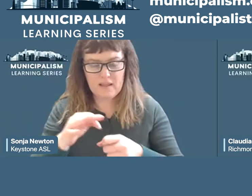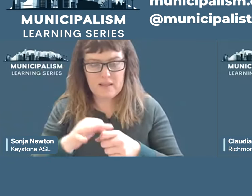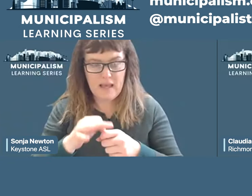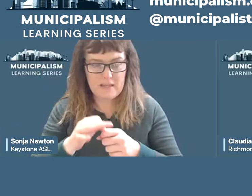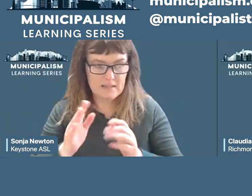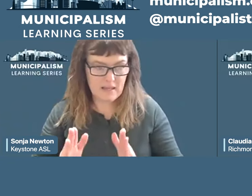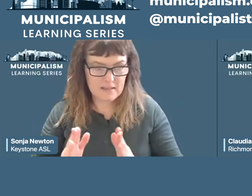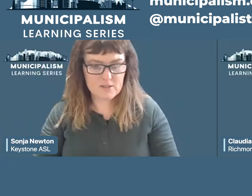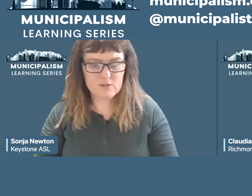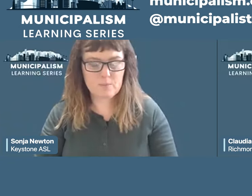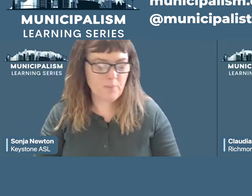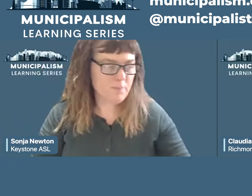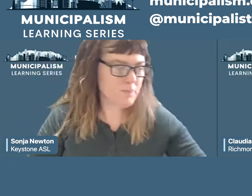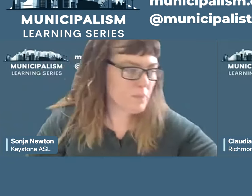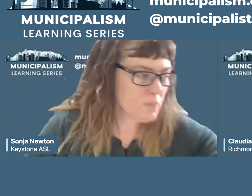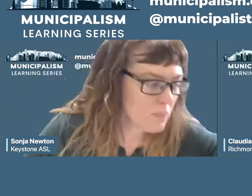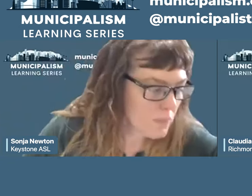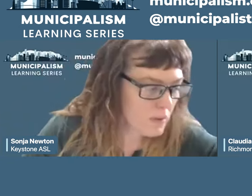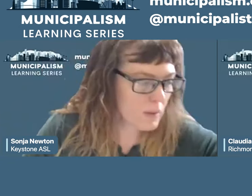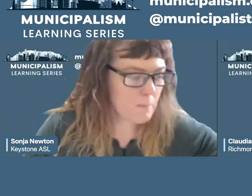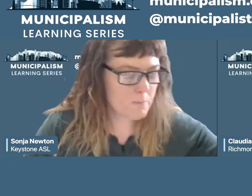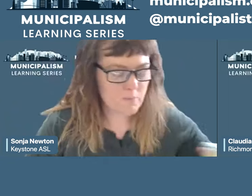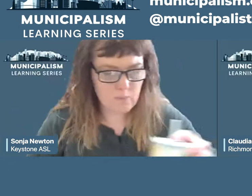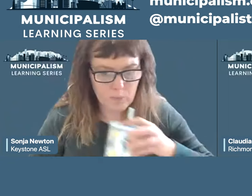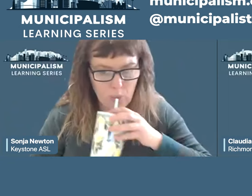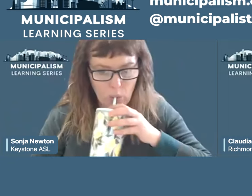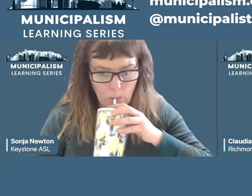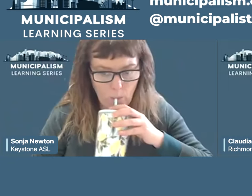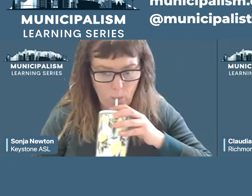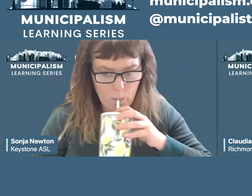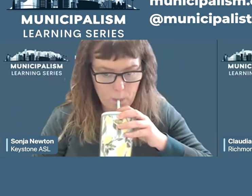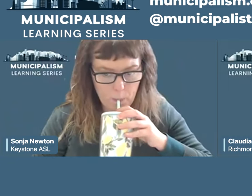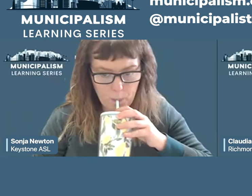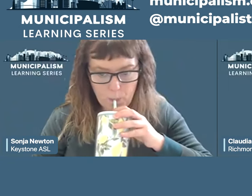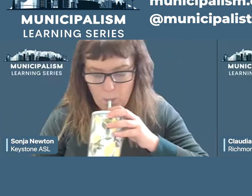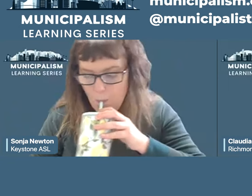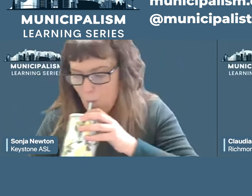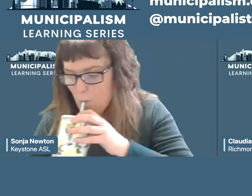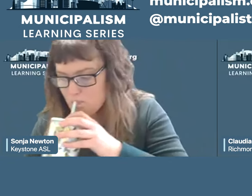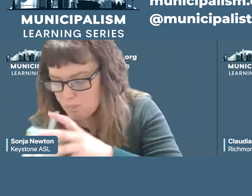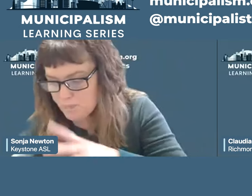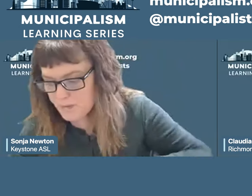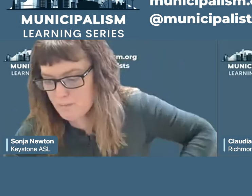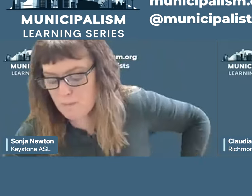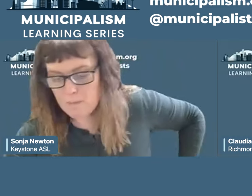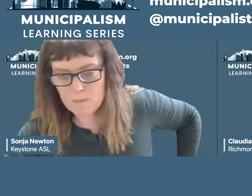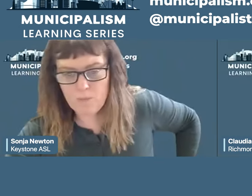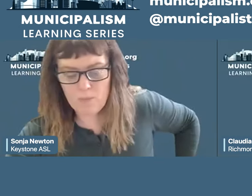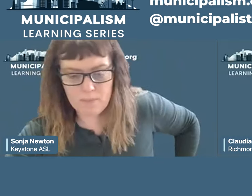were endorsing so that has been really important for us here